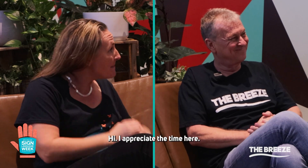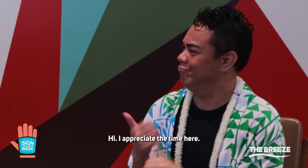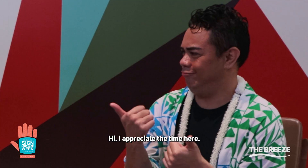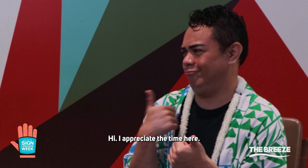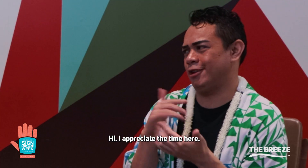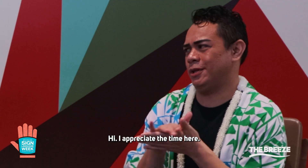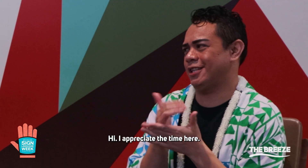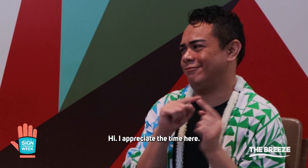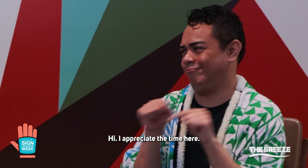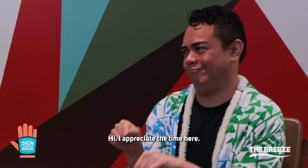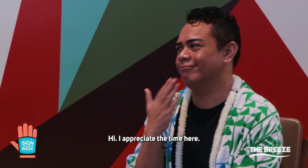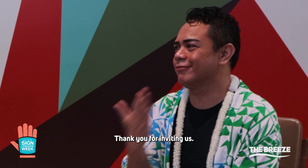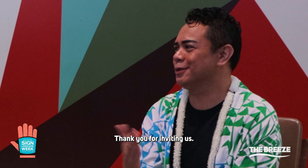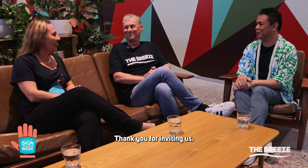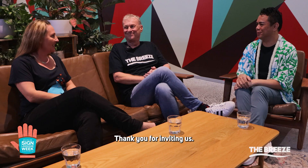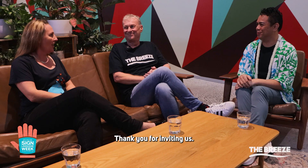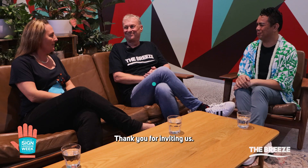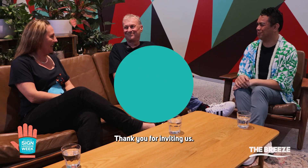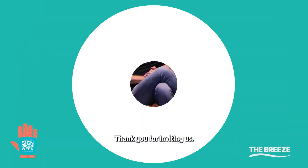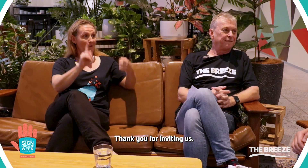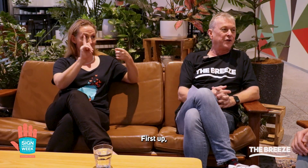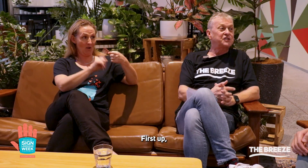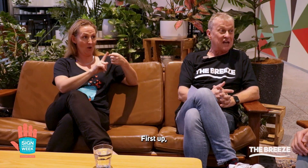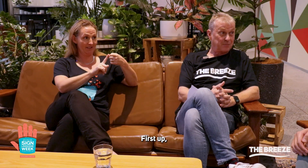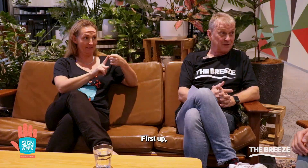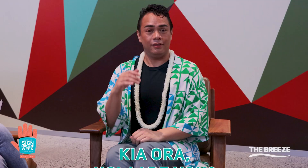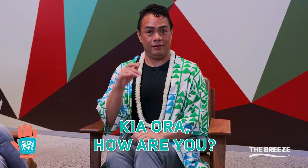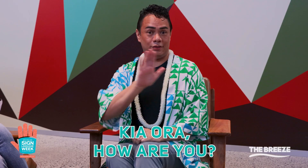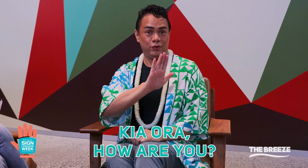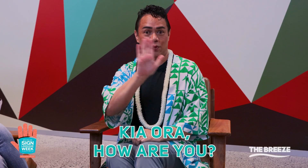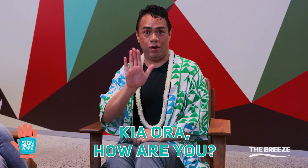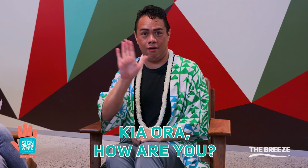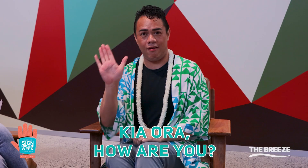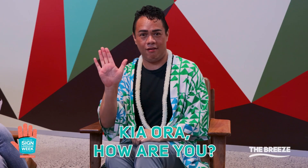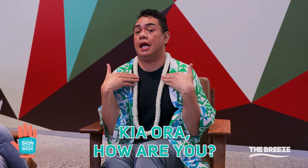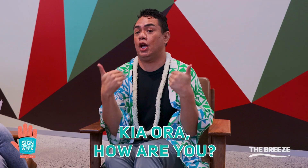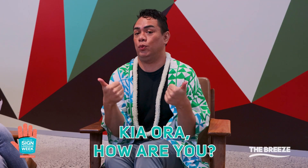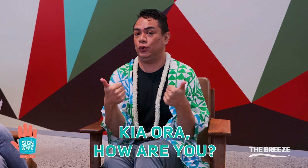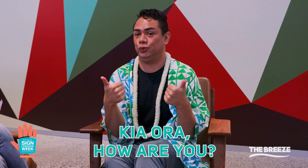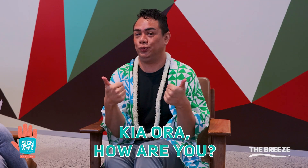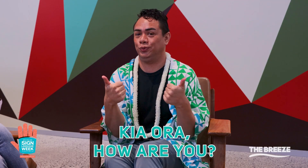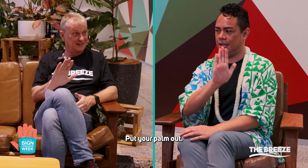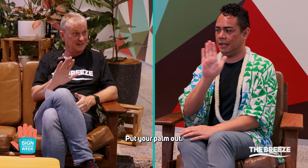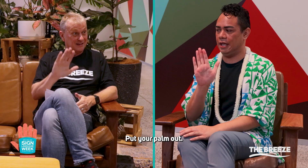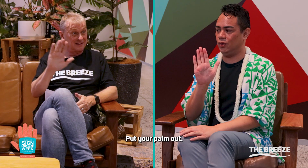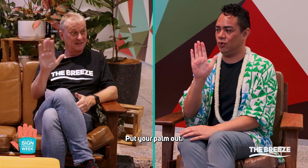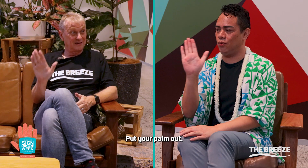I appreciate the time here. Thank you for inviting us. First up, Kia ora, how are you? Put your palm out.